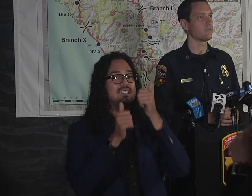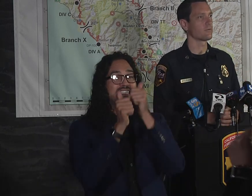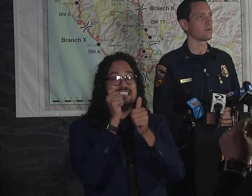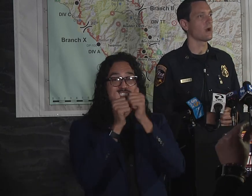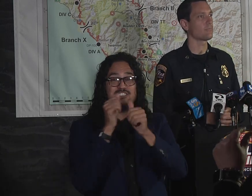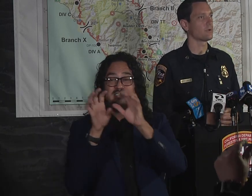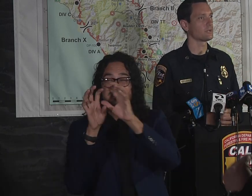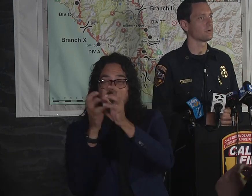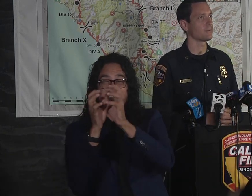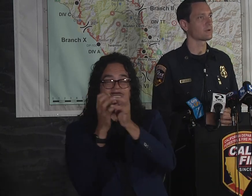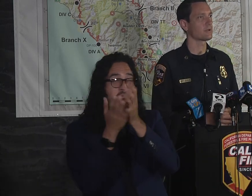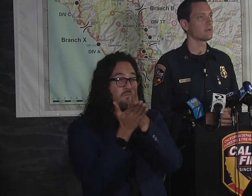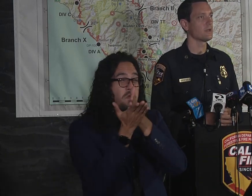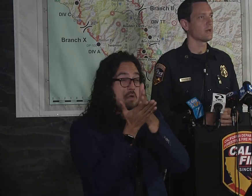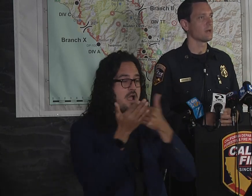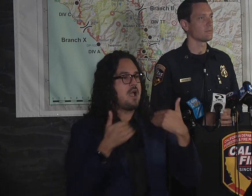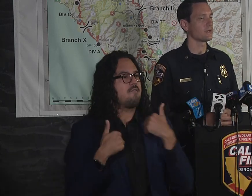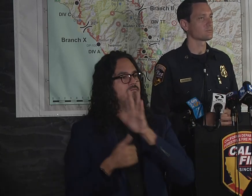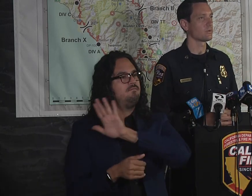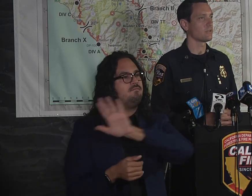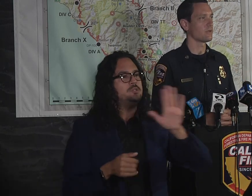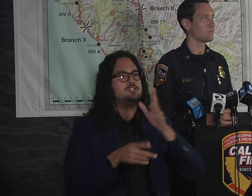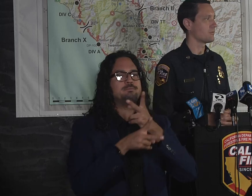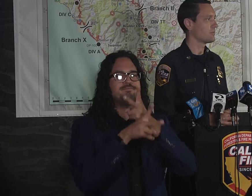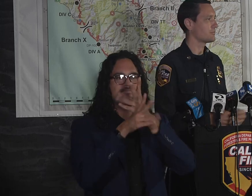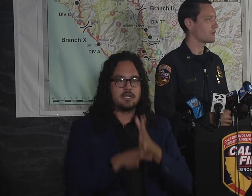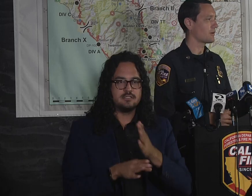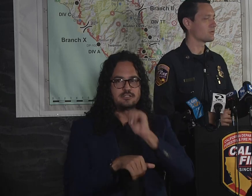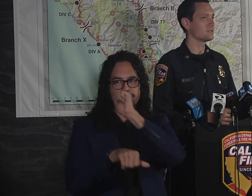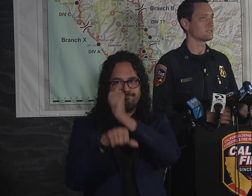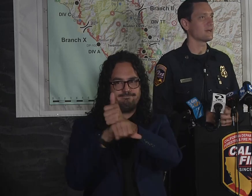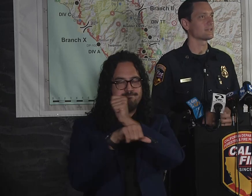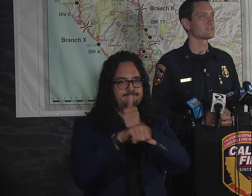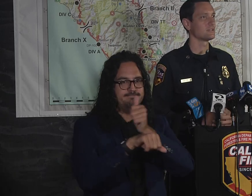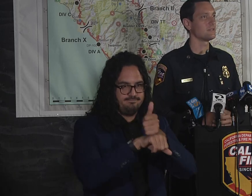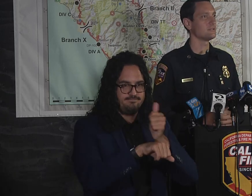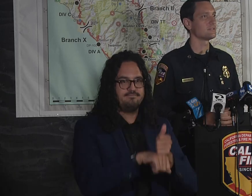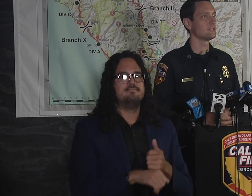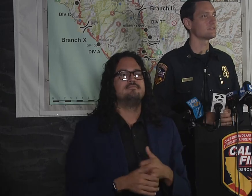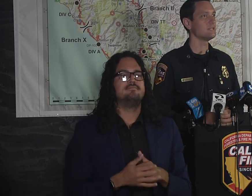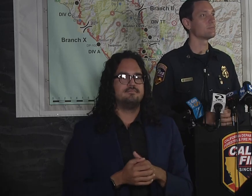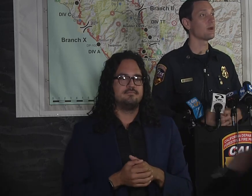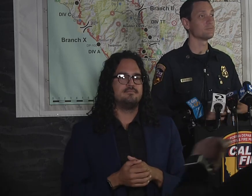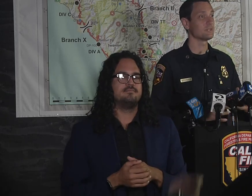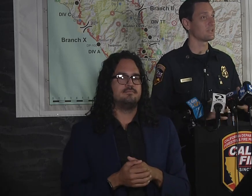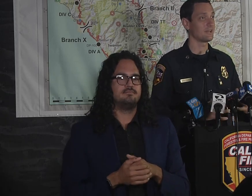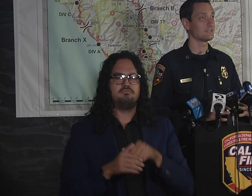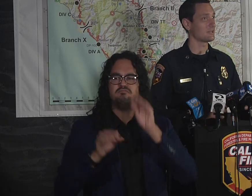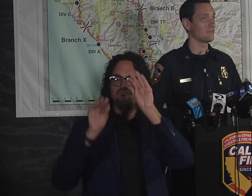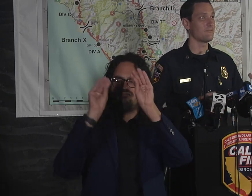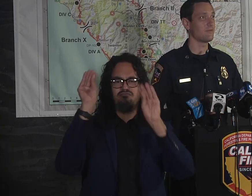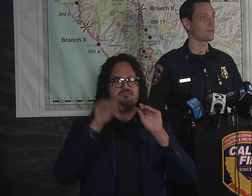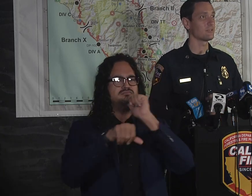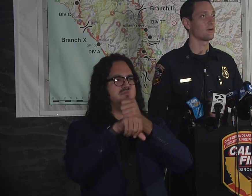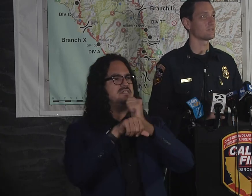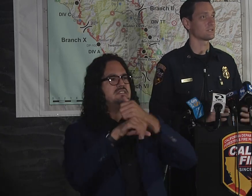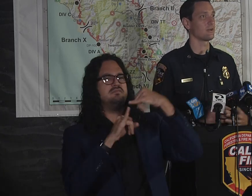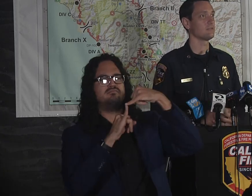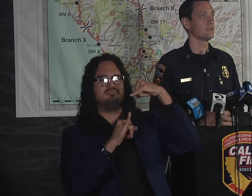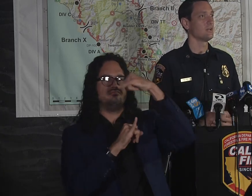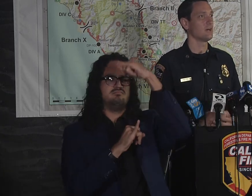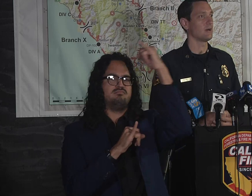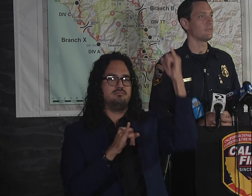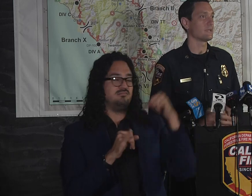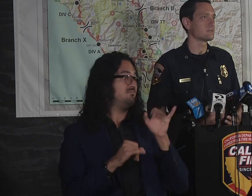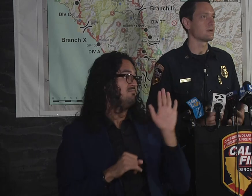necessary for their operational period, but that's one of the the big priorities and tasks that these this team comes in and does at a very large